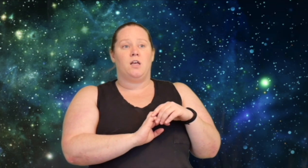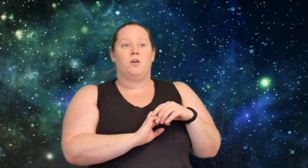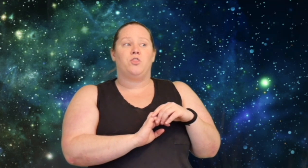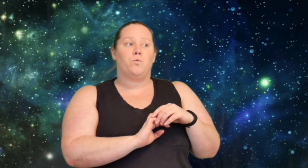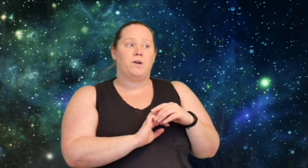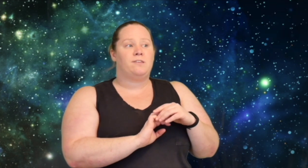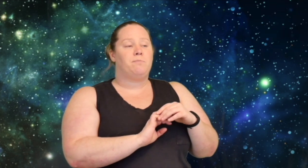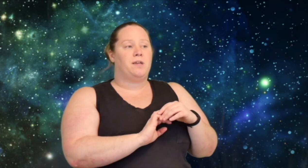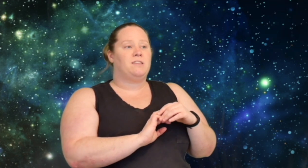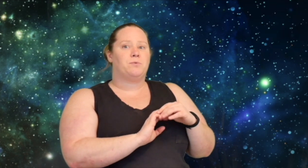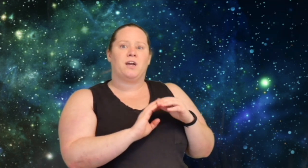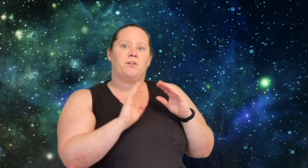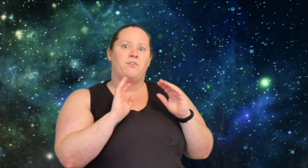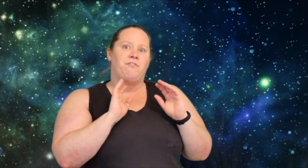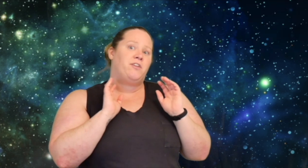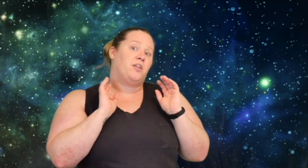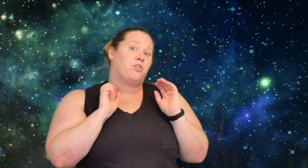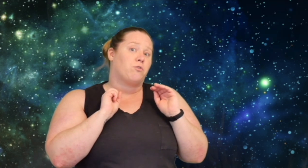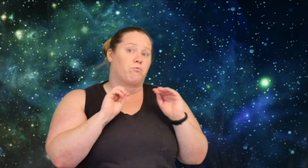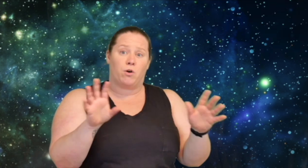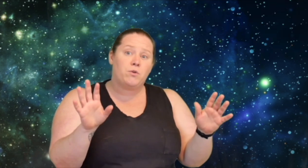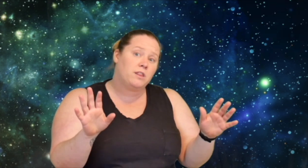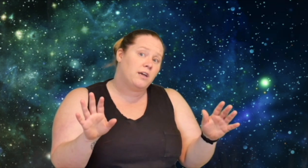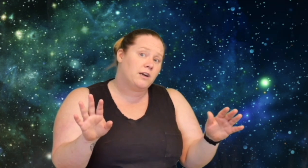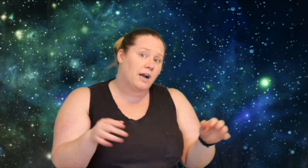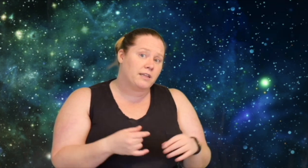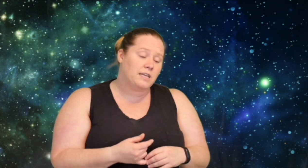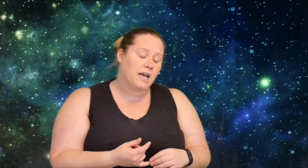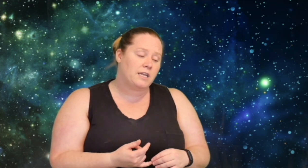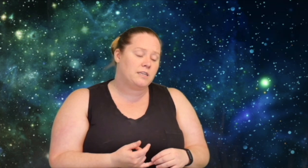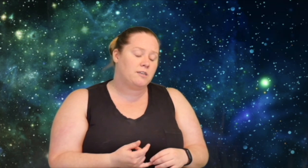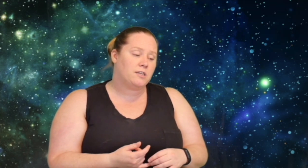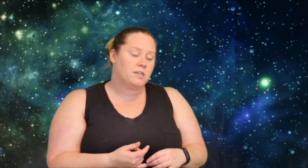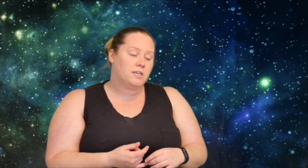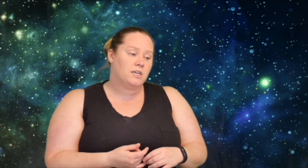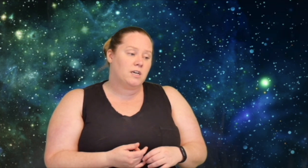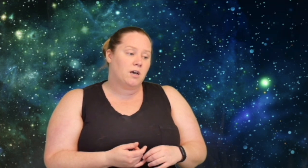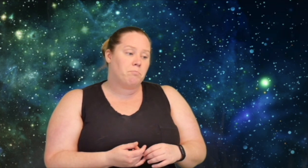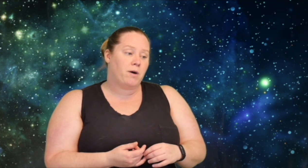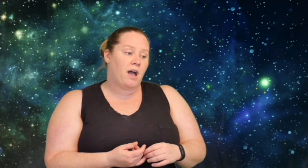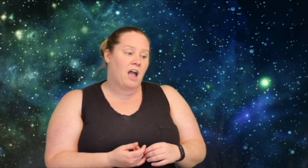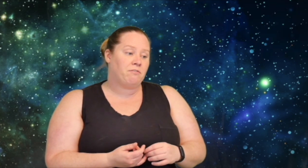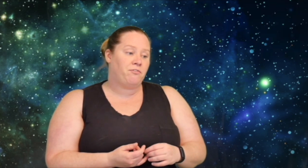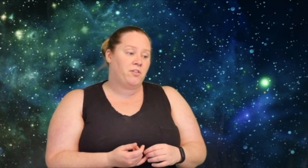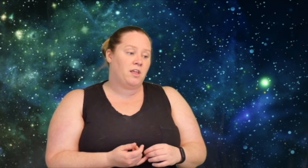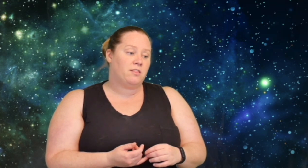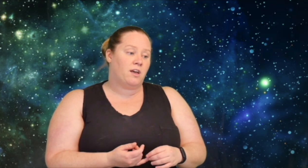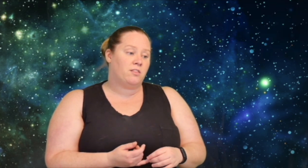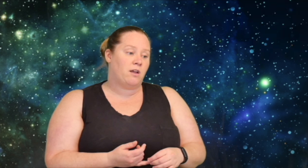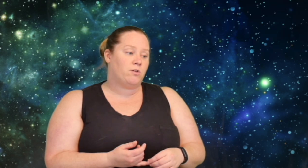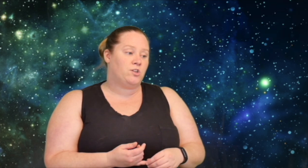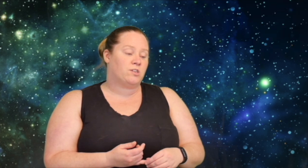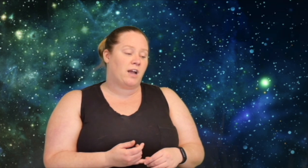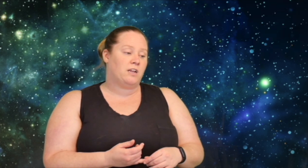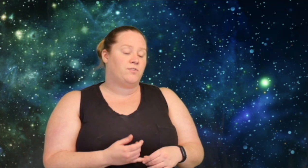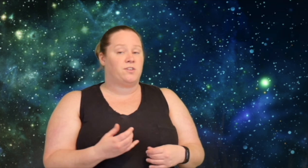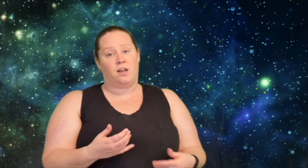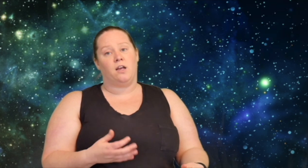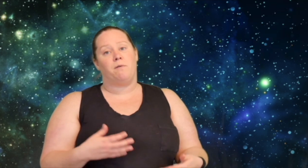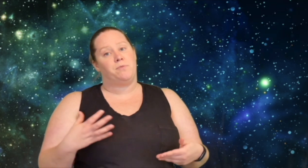There was some things that were kind of, I feel like, thrown in there at the end, but I have a feeling that they were just kind of setting up the